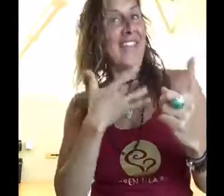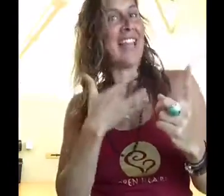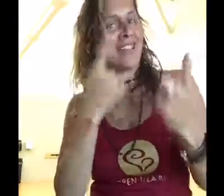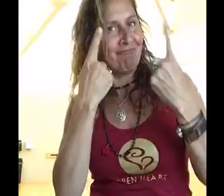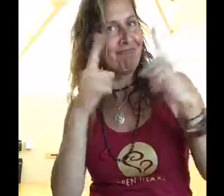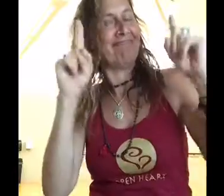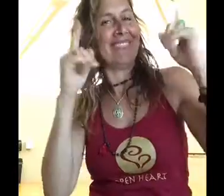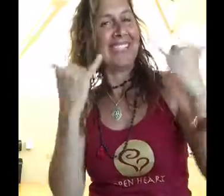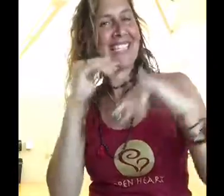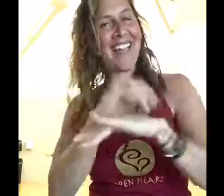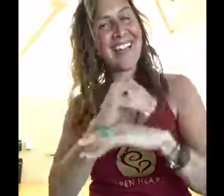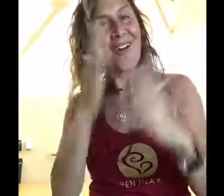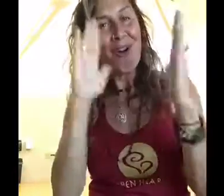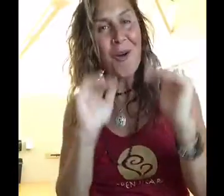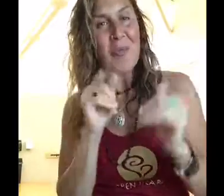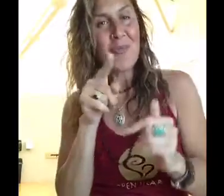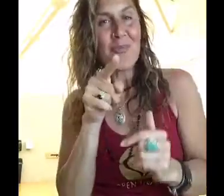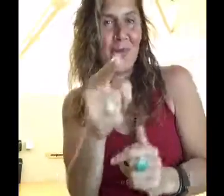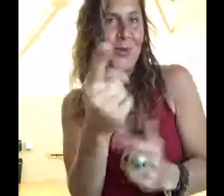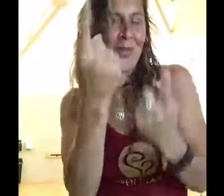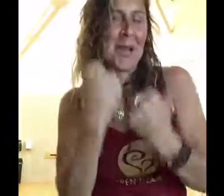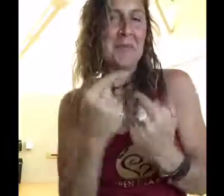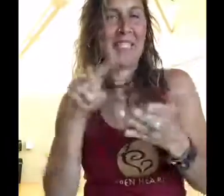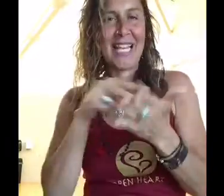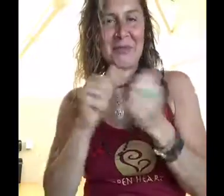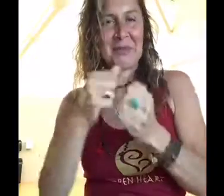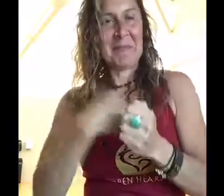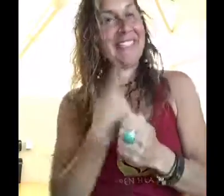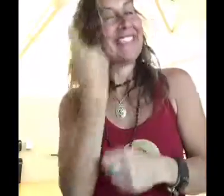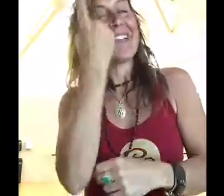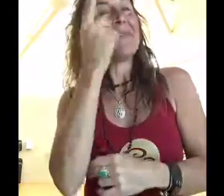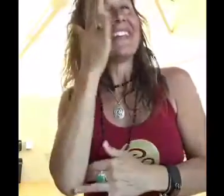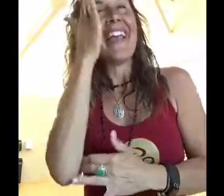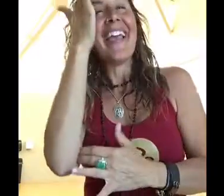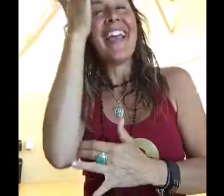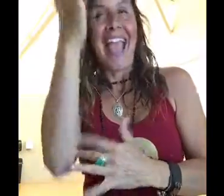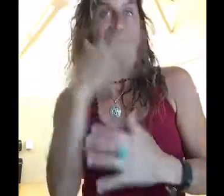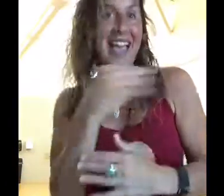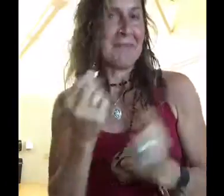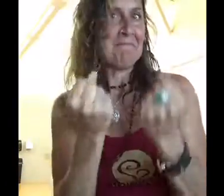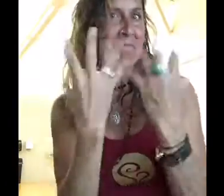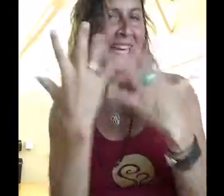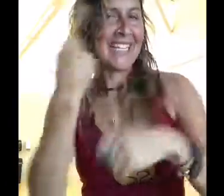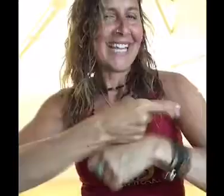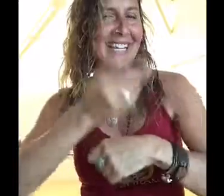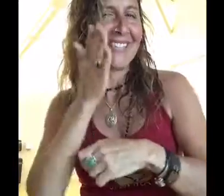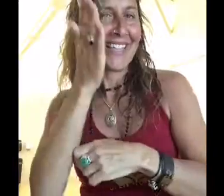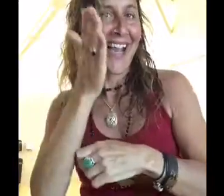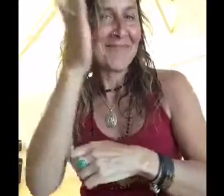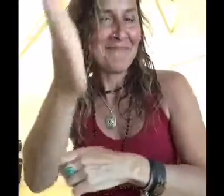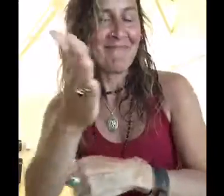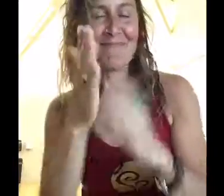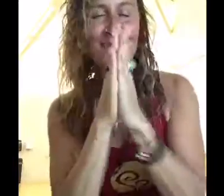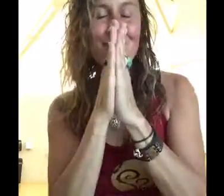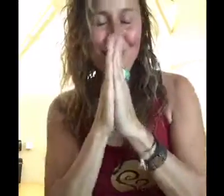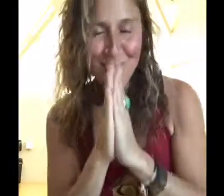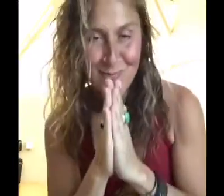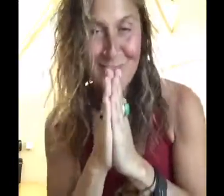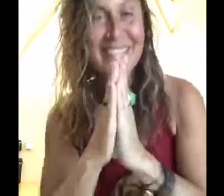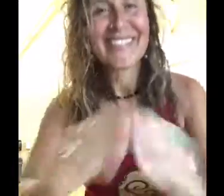really was my goal and always is my goal and I hope that one day you come and dance with me and you dance with me many times in the